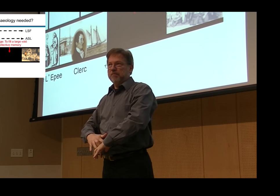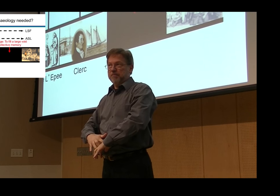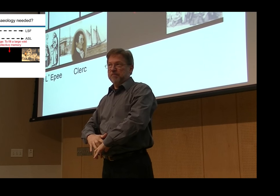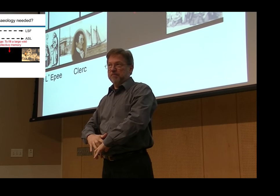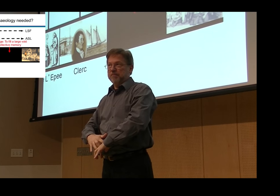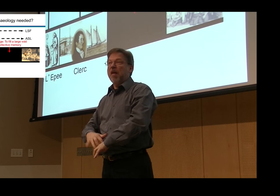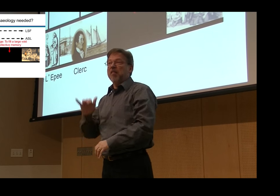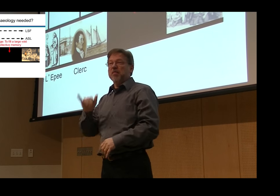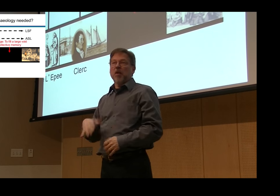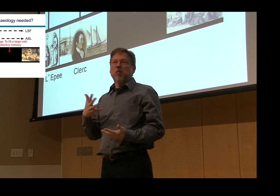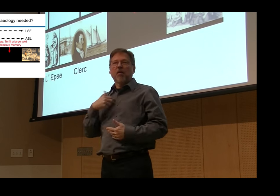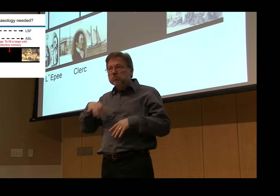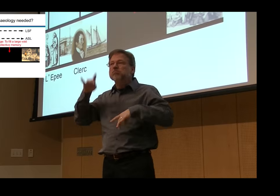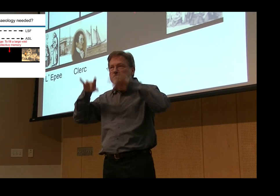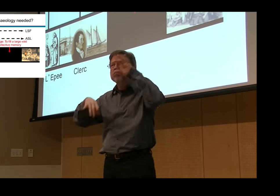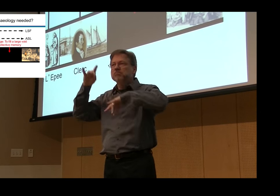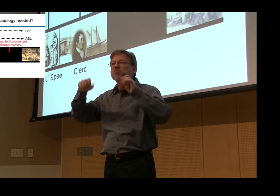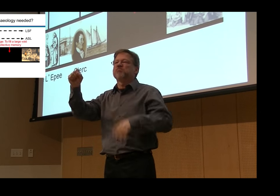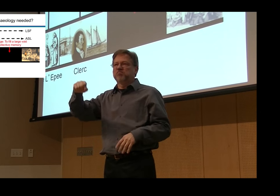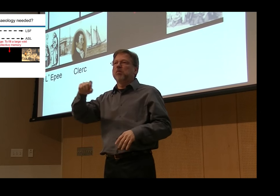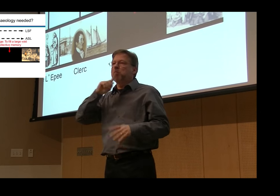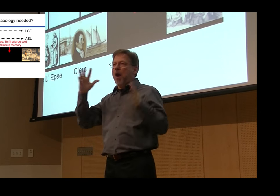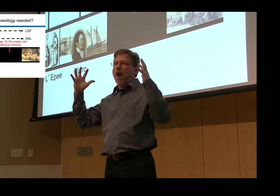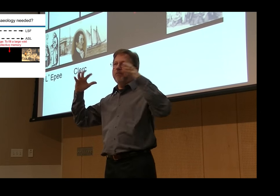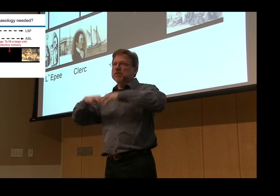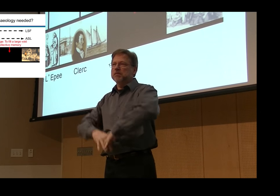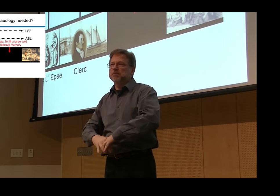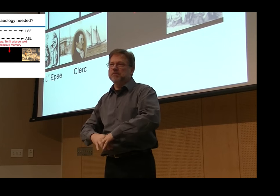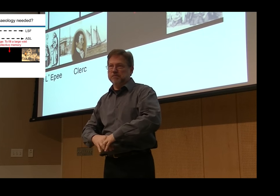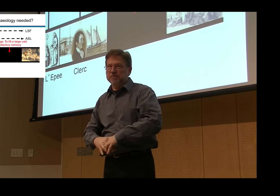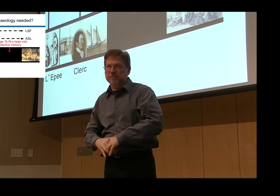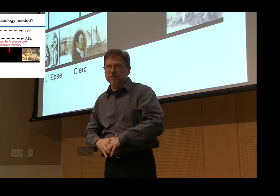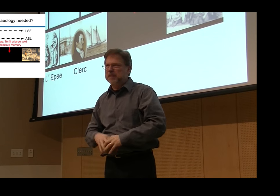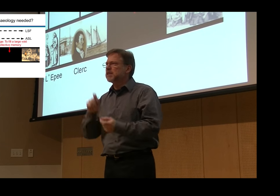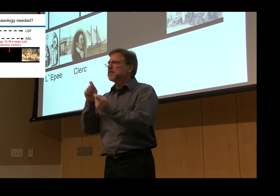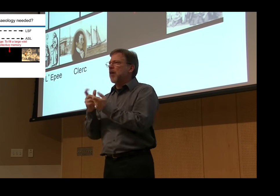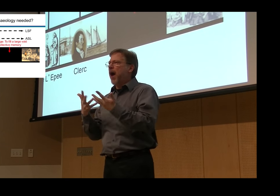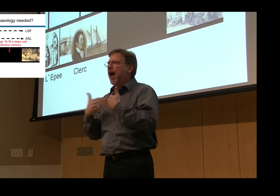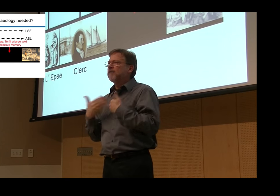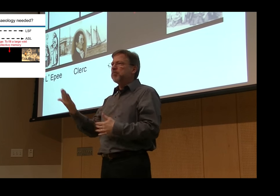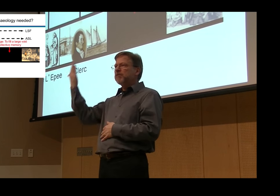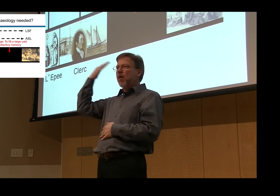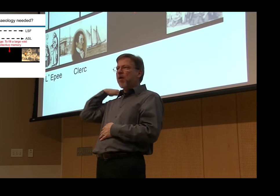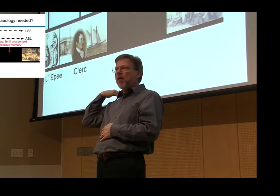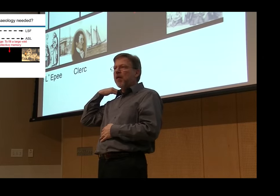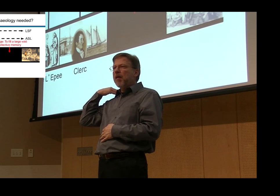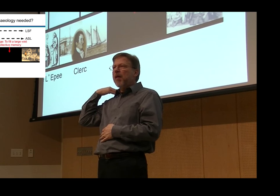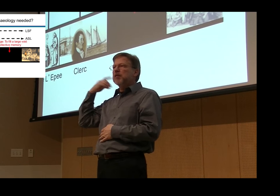Of course, with the term dark period, you assume that there was something else that existed prior to that period before